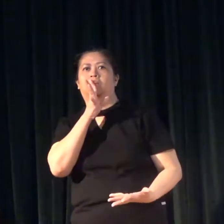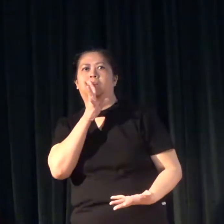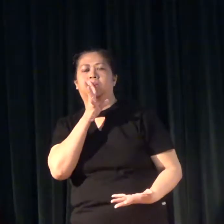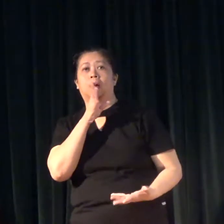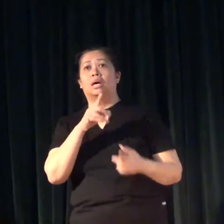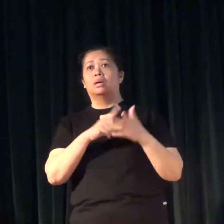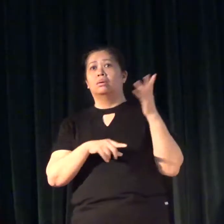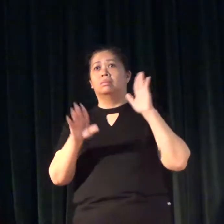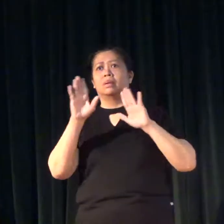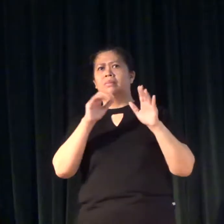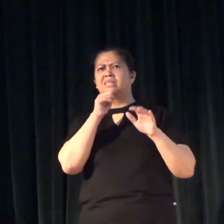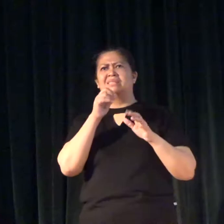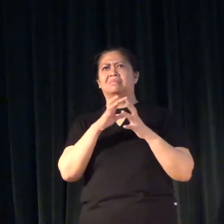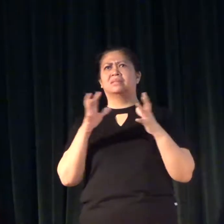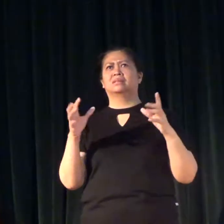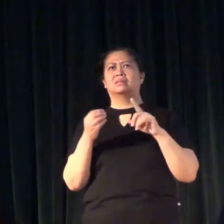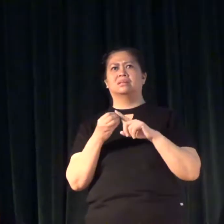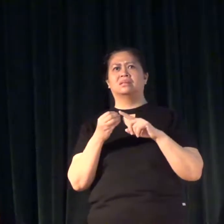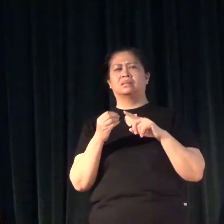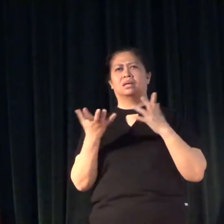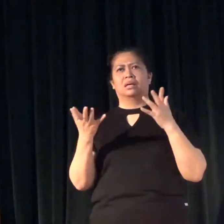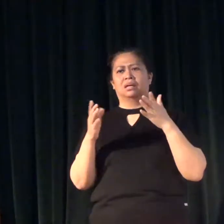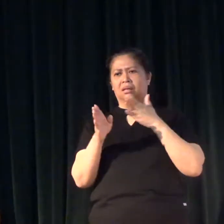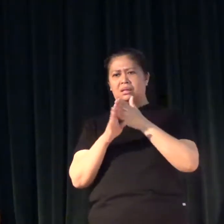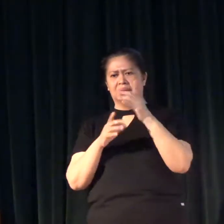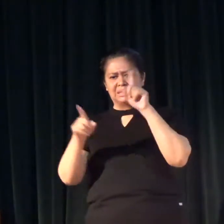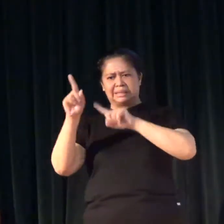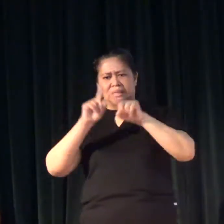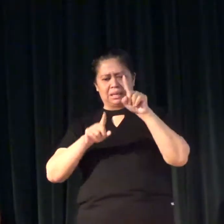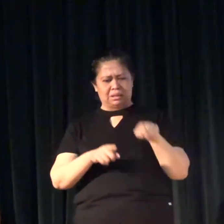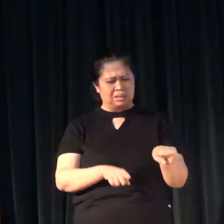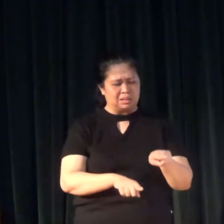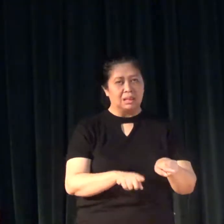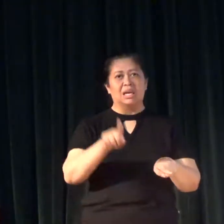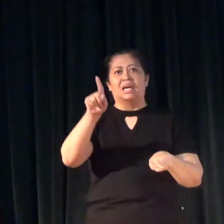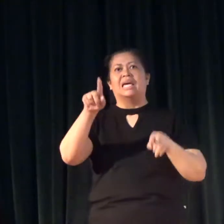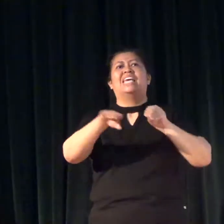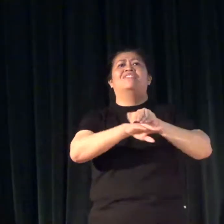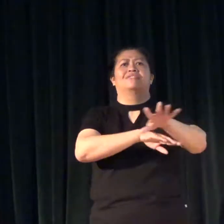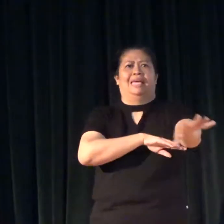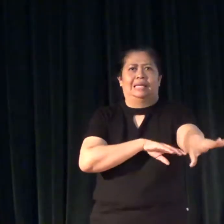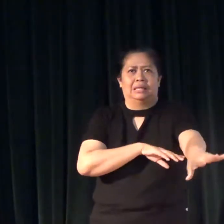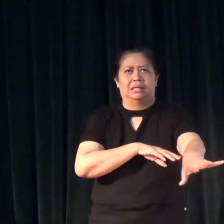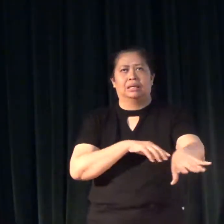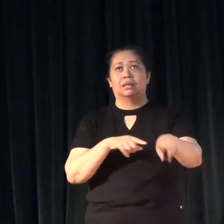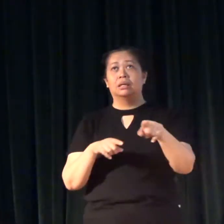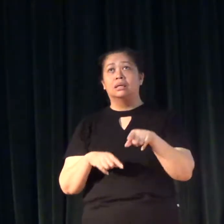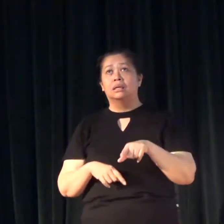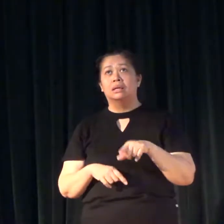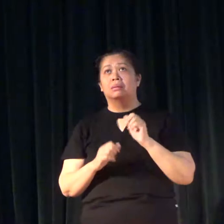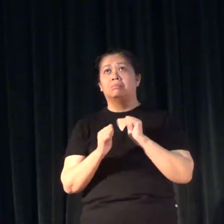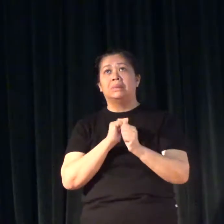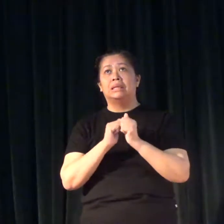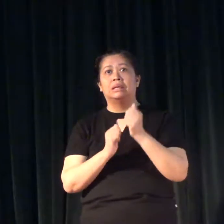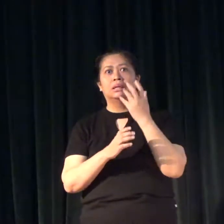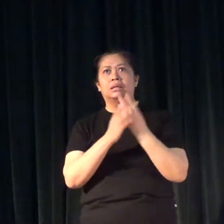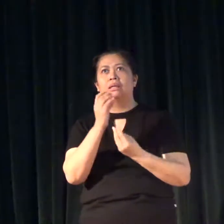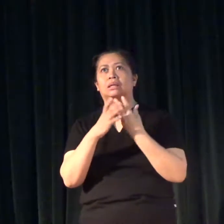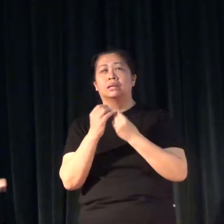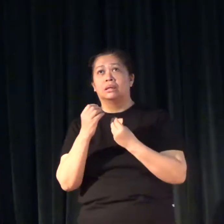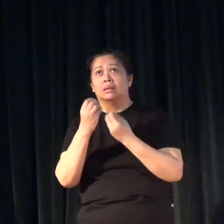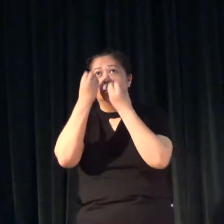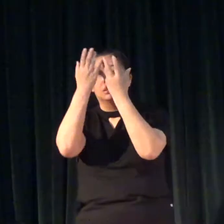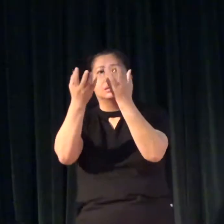So the issue is not so much the deletion of the signs but the effect on the meaning that's being